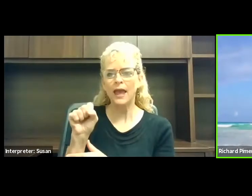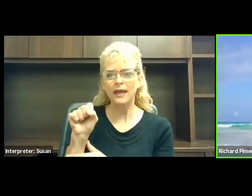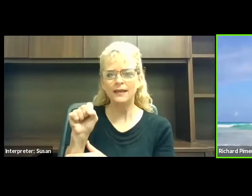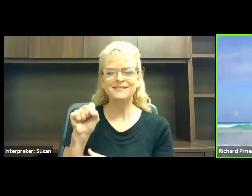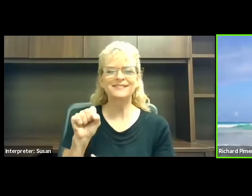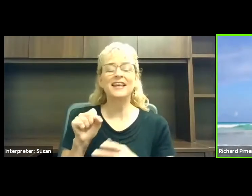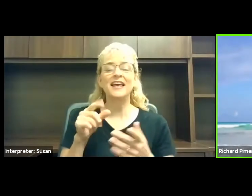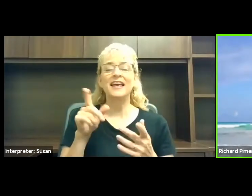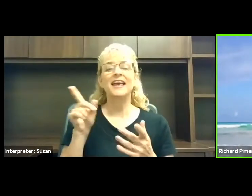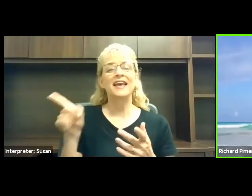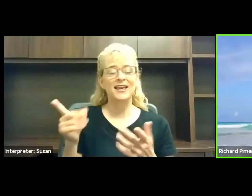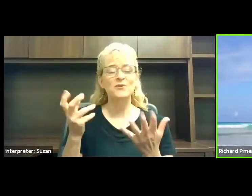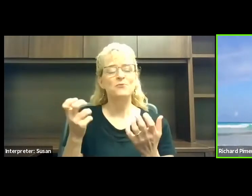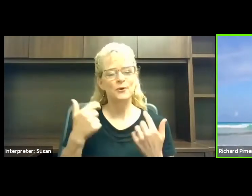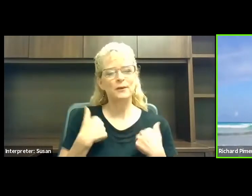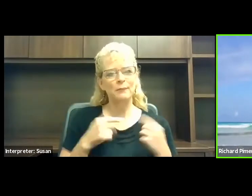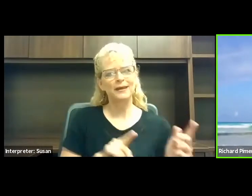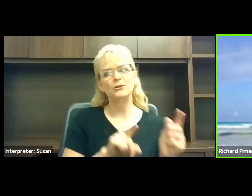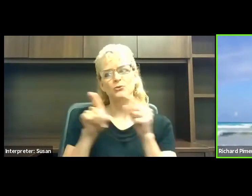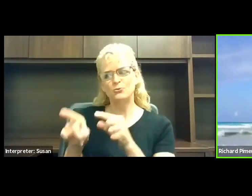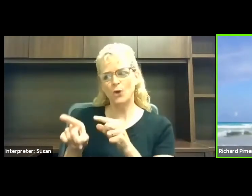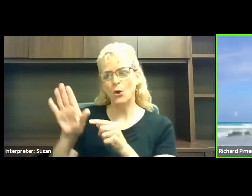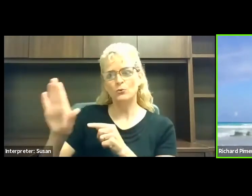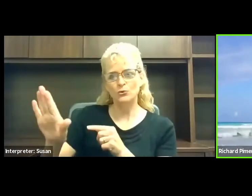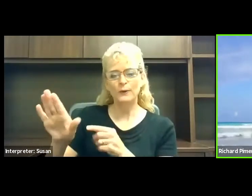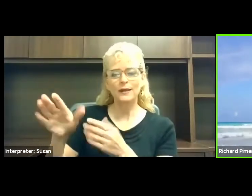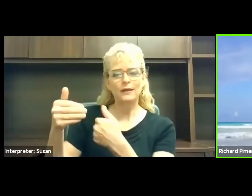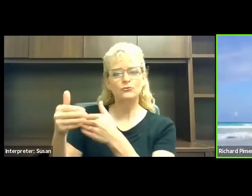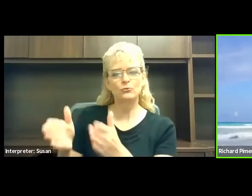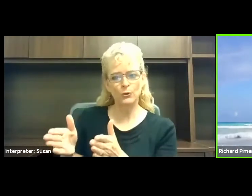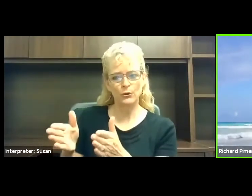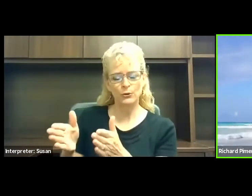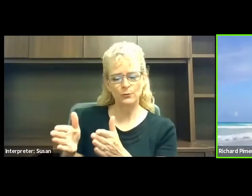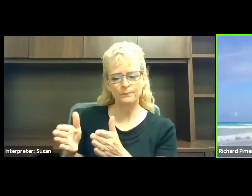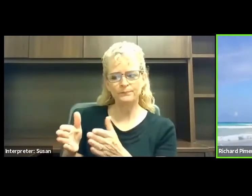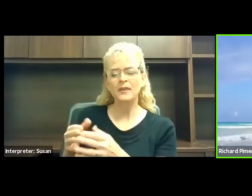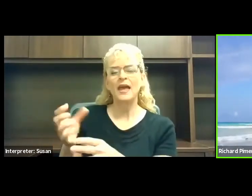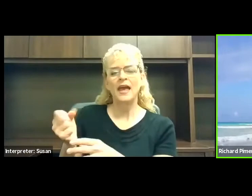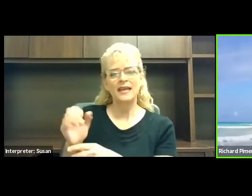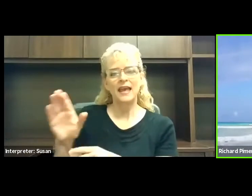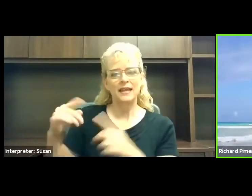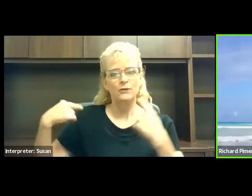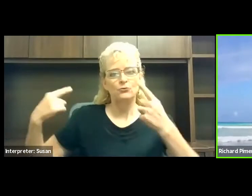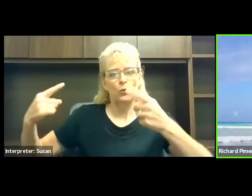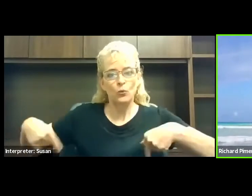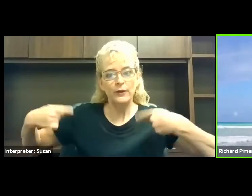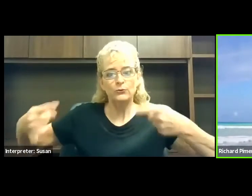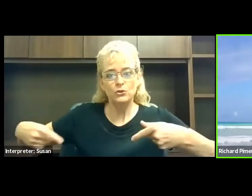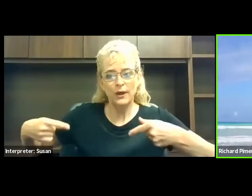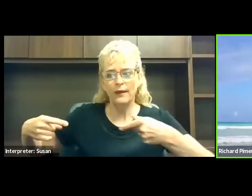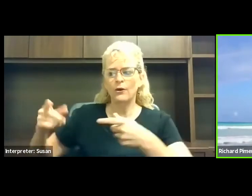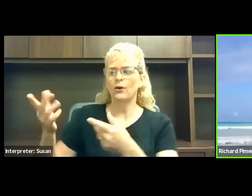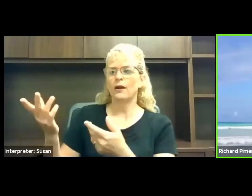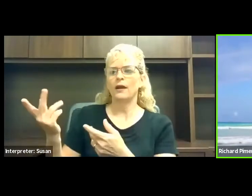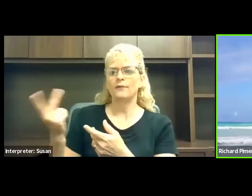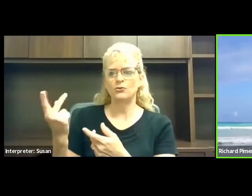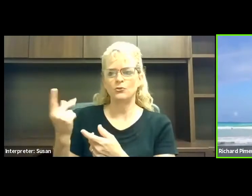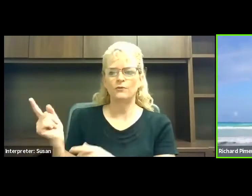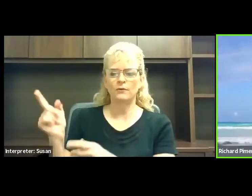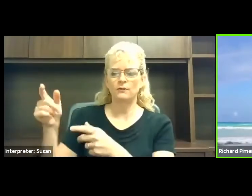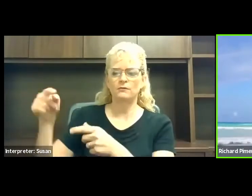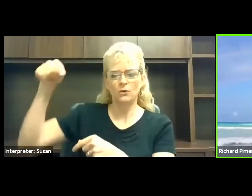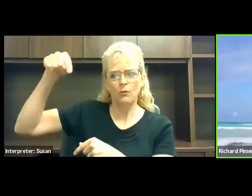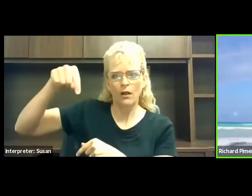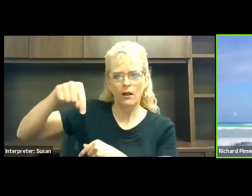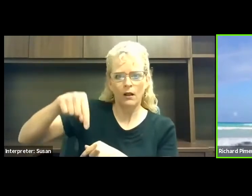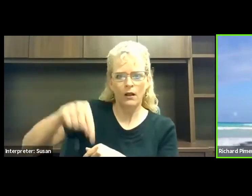his room, get him dressed, take his wheelchair down eight flights of stairs. Uh, push him 14 blocks in Portland, Oregon, do the pancake